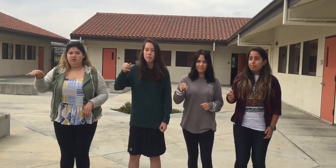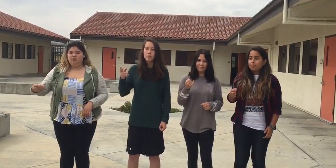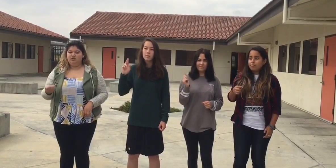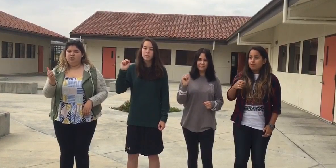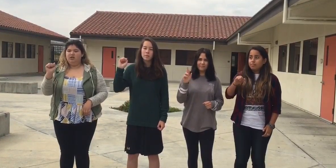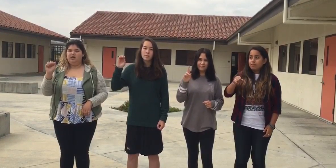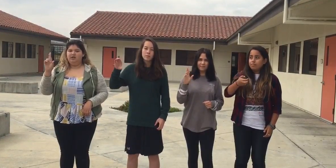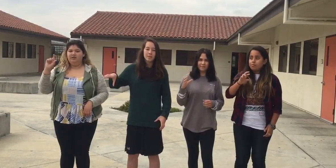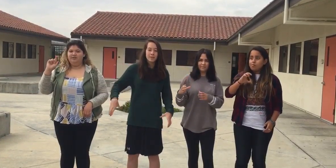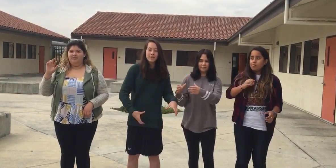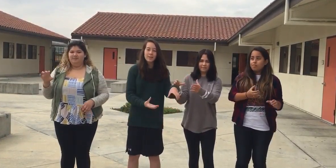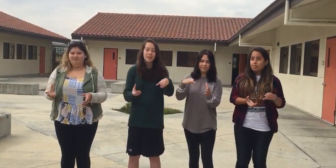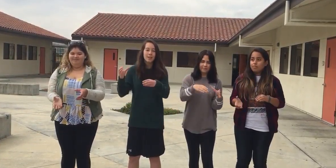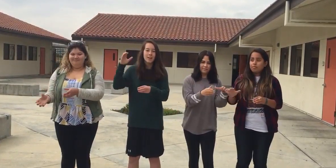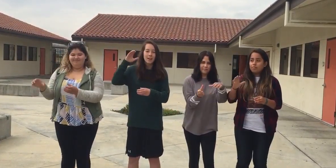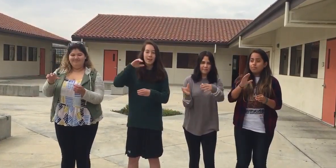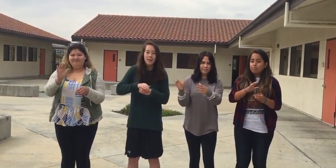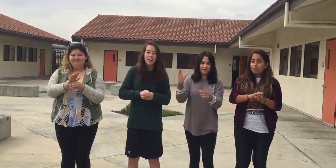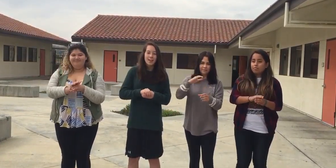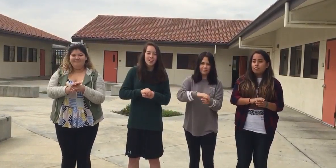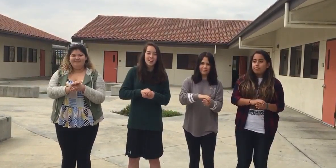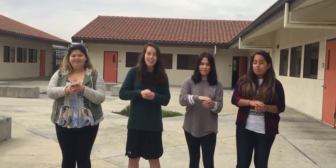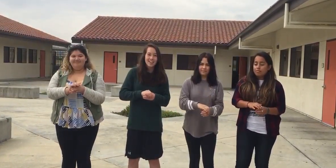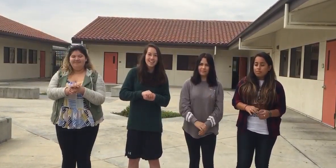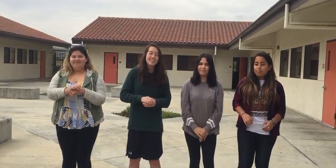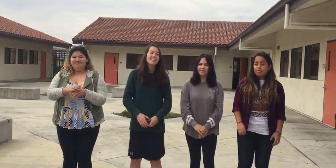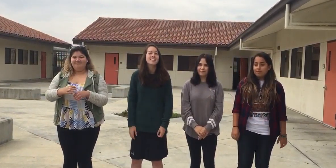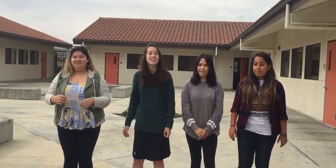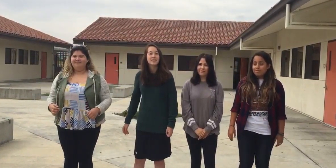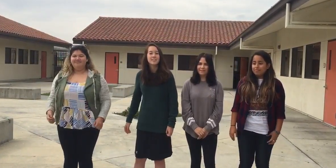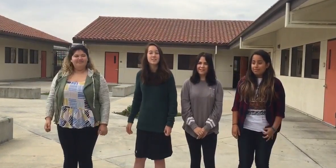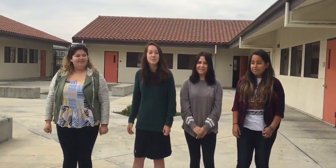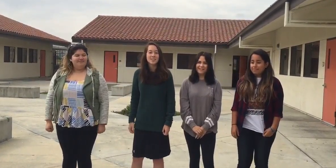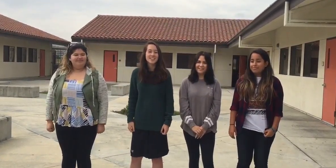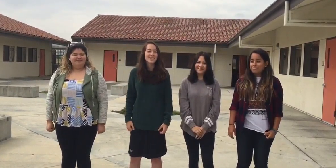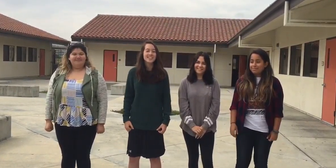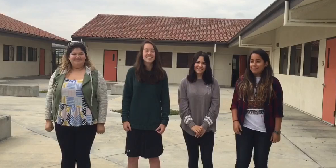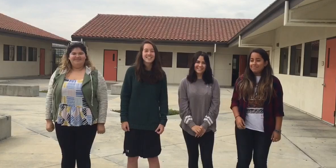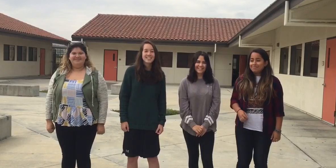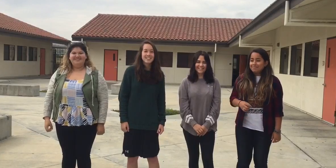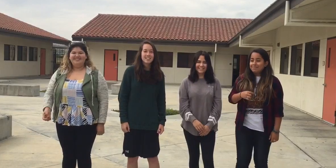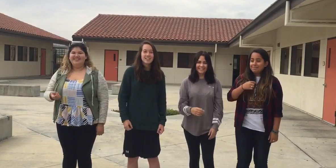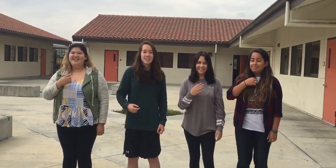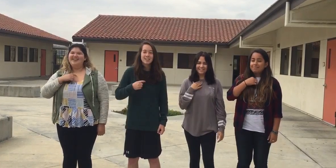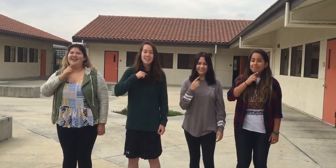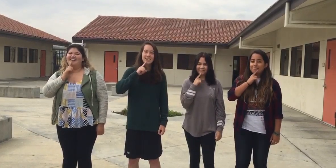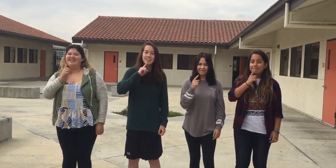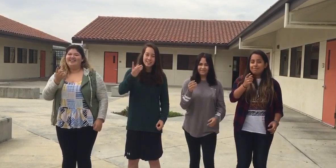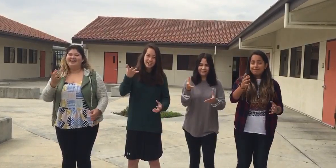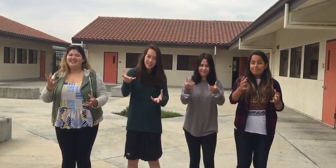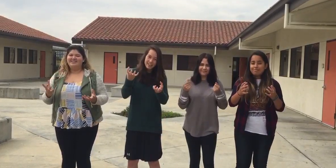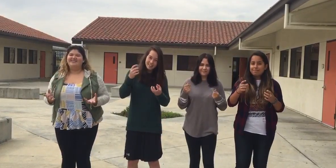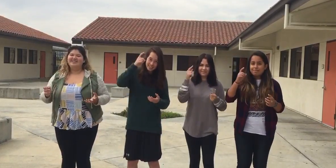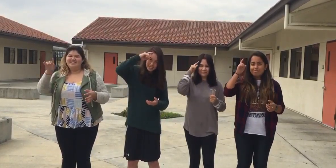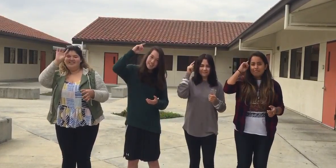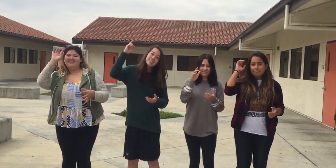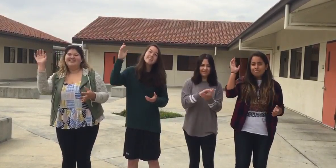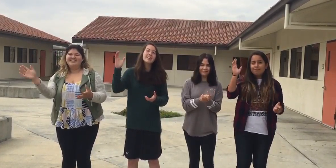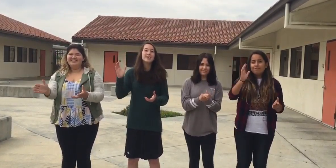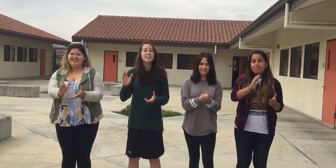But I'll know where several are If my dreams get real bizarre Cause I saved a few And I keep them in